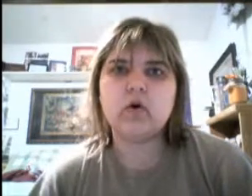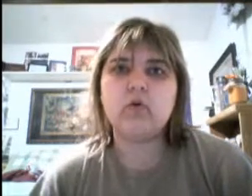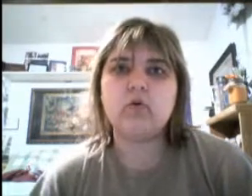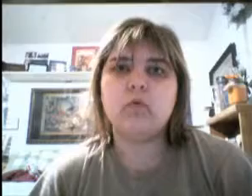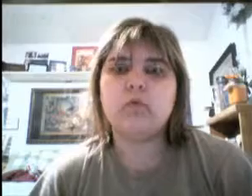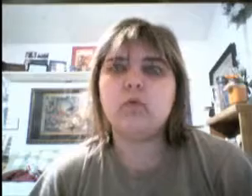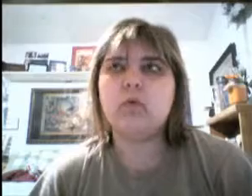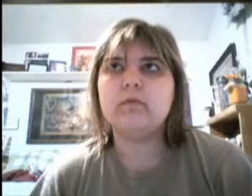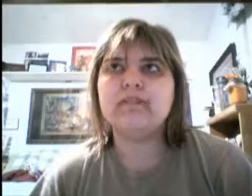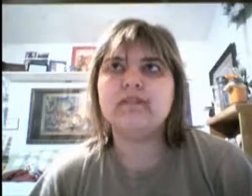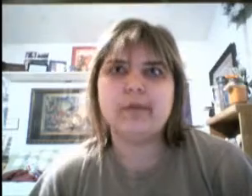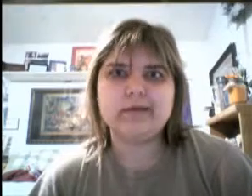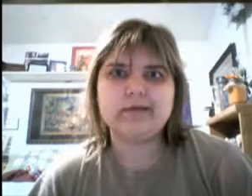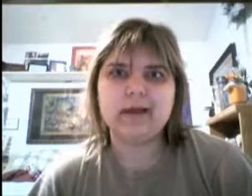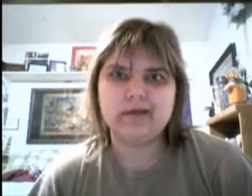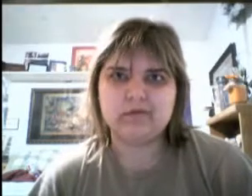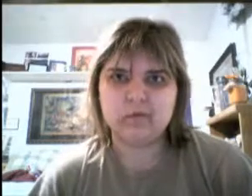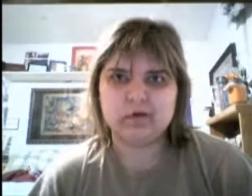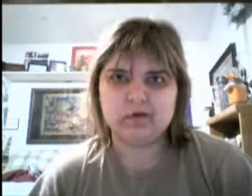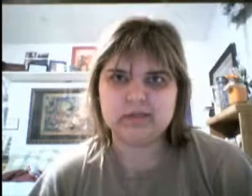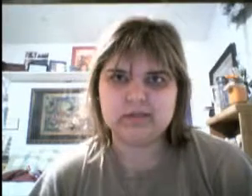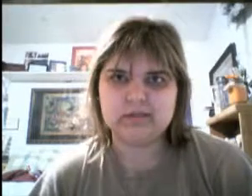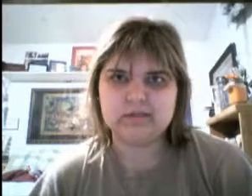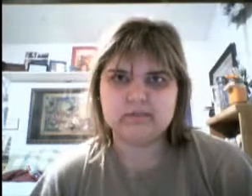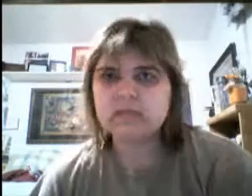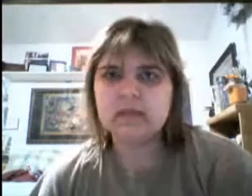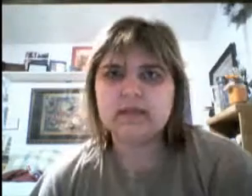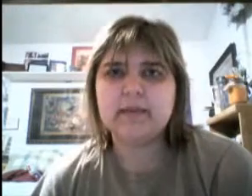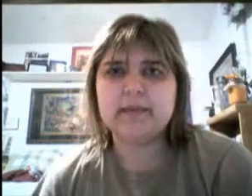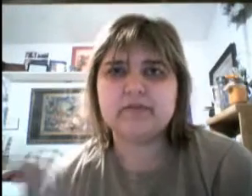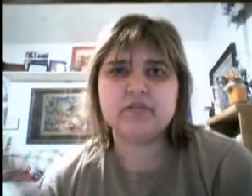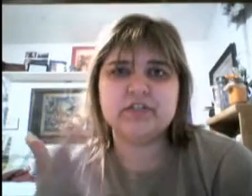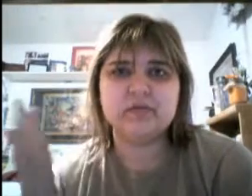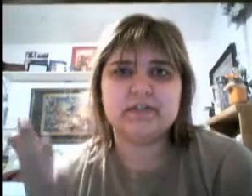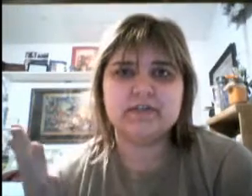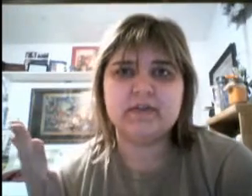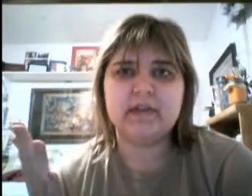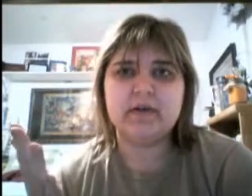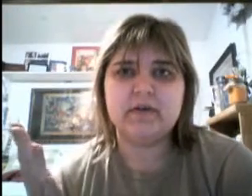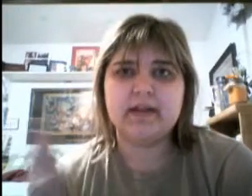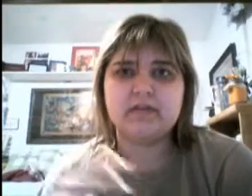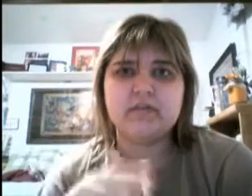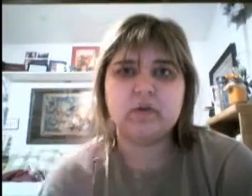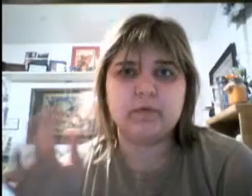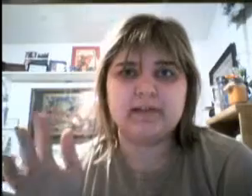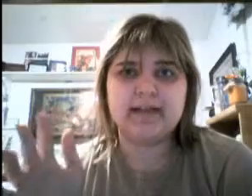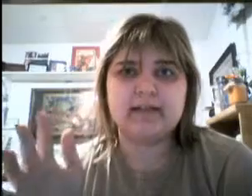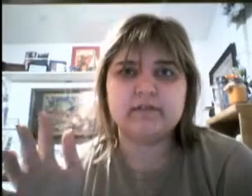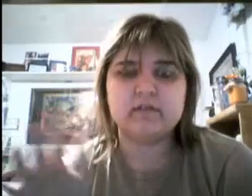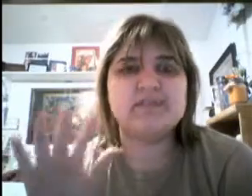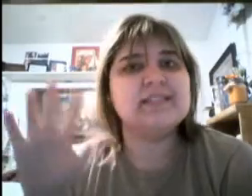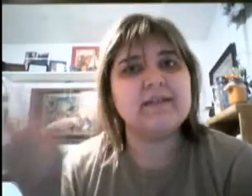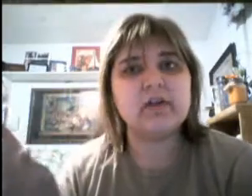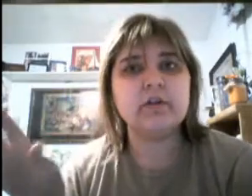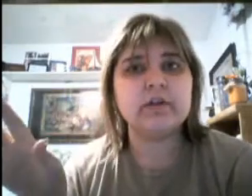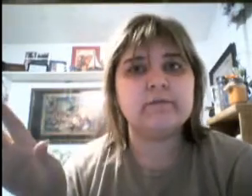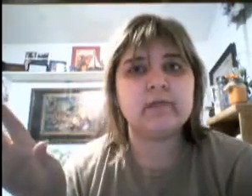what was the best and the worst? Keeping in tradition with this video and just going with the negatives first and saving all the good for